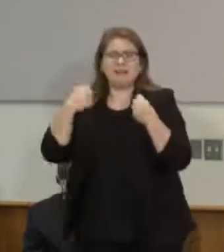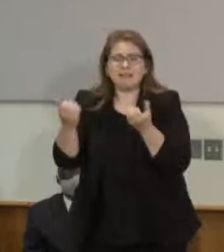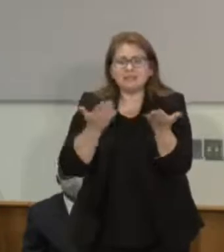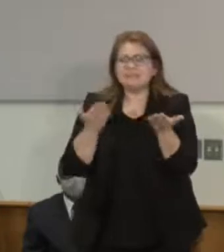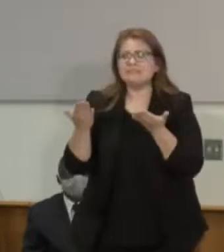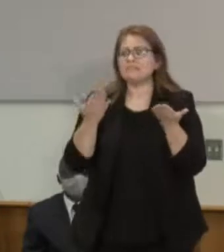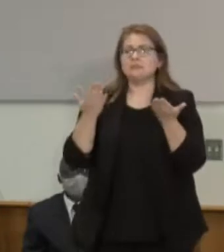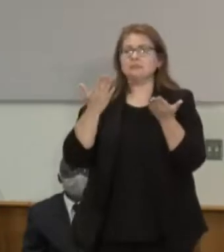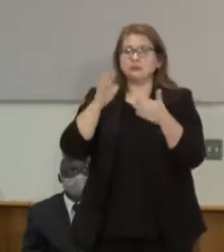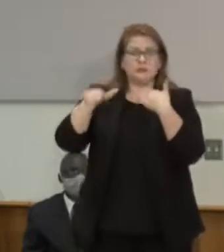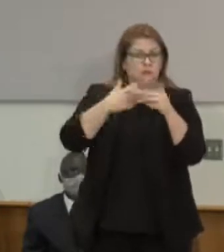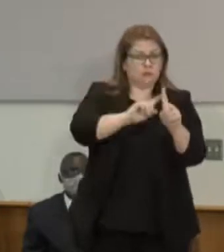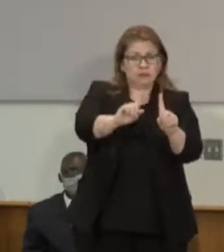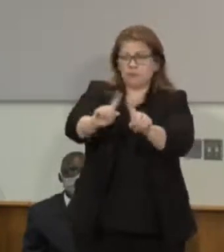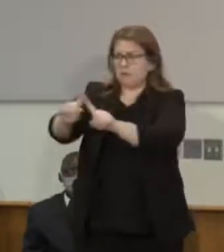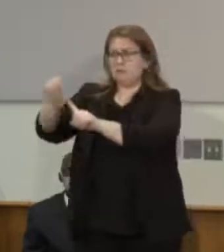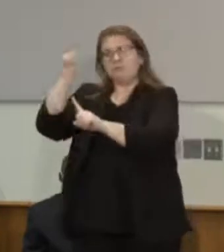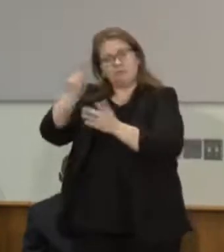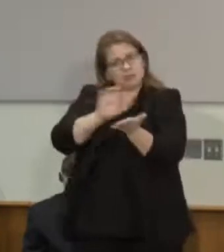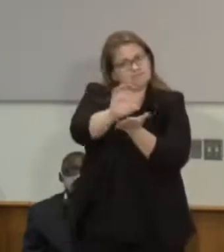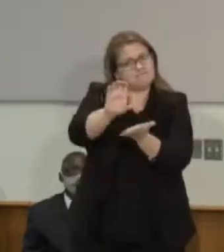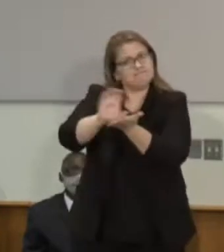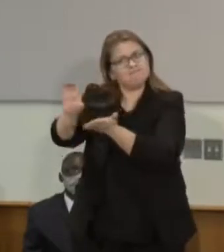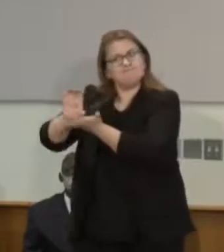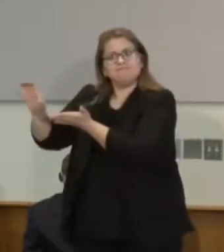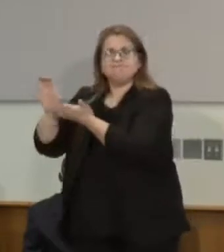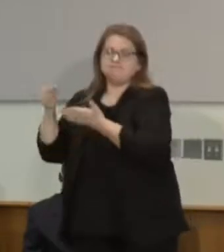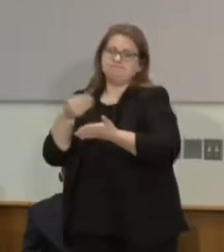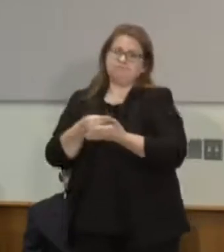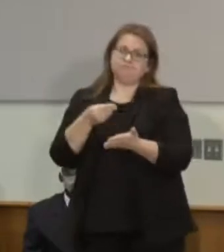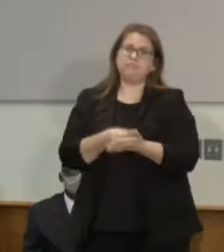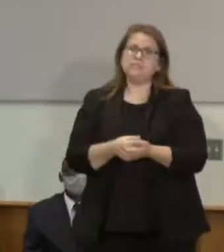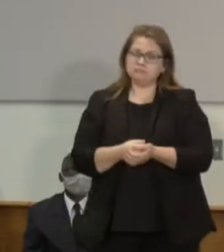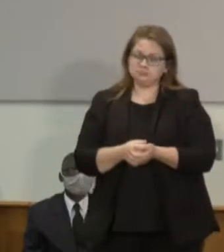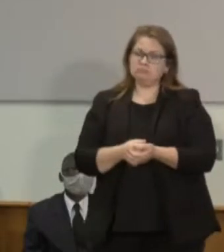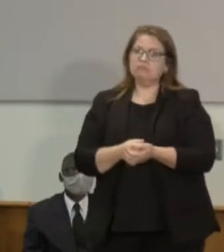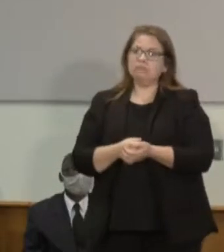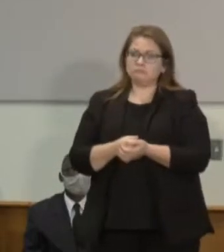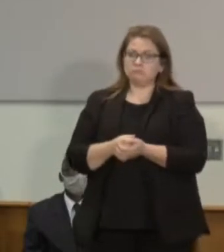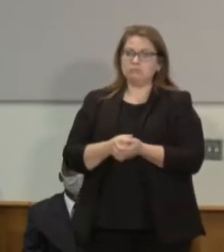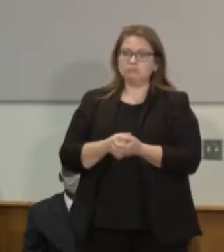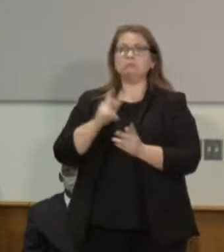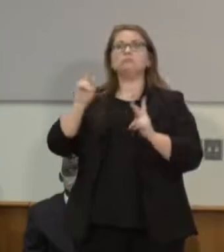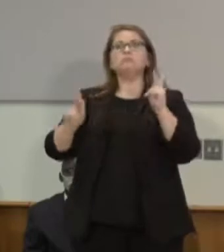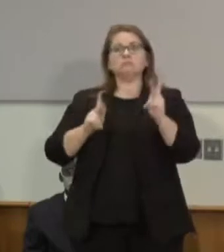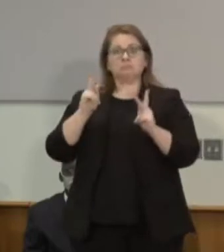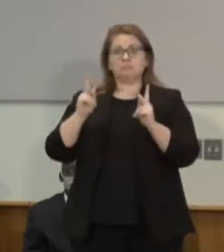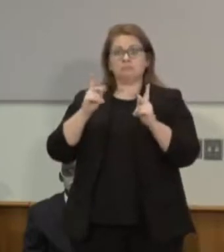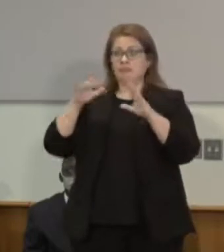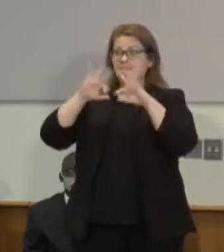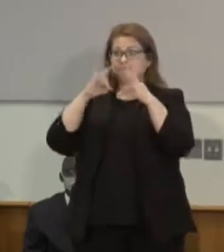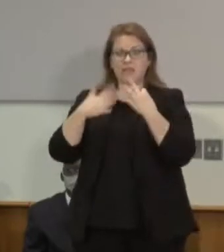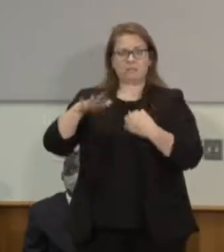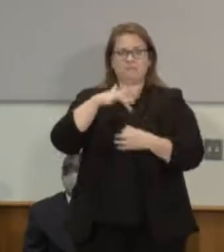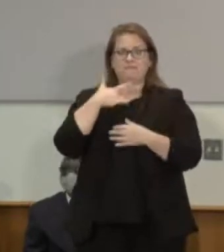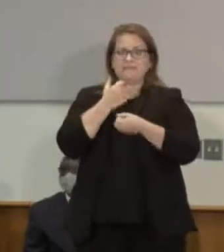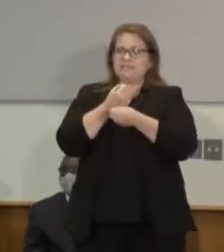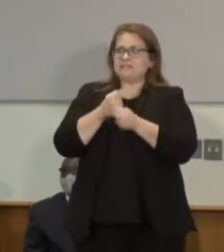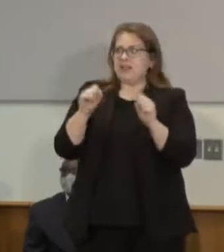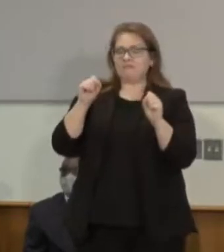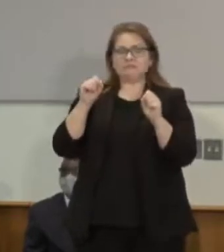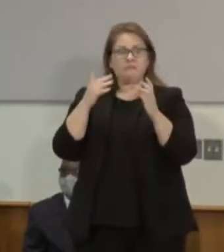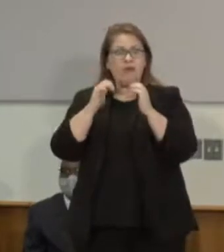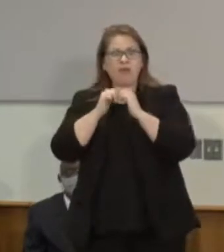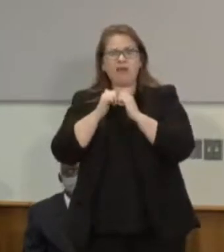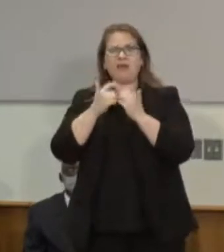Because we know families and communities are safer when they have reliable, safe place to live and access to mental health resources